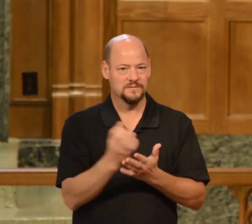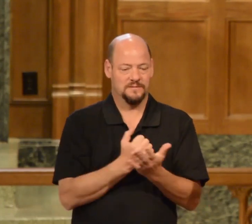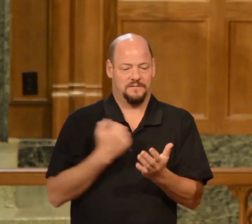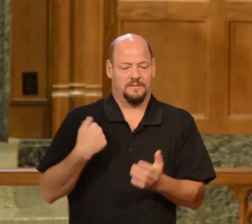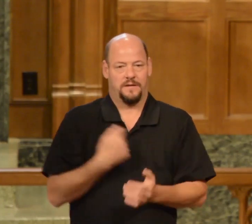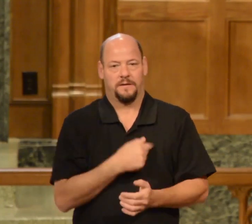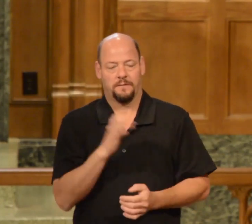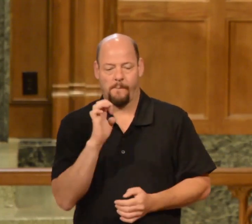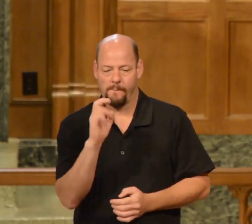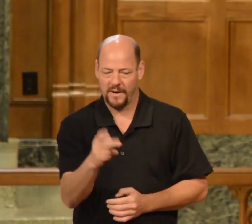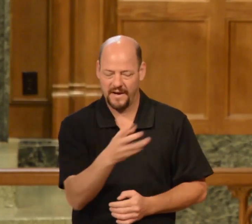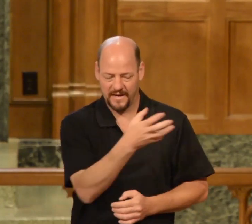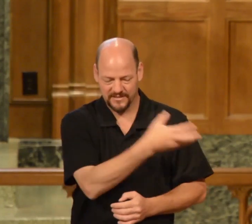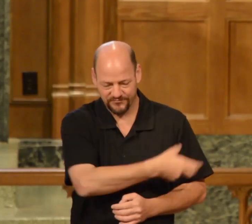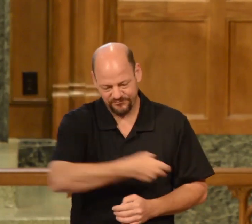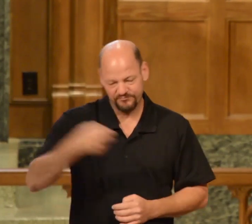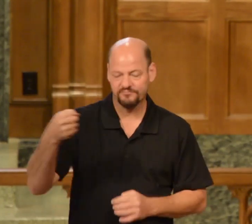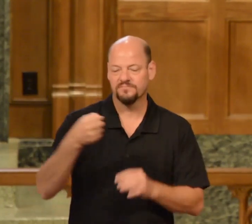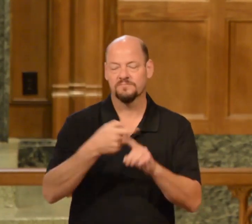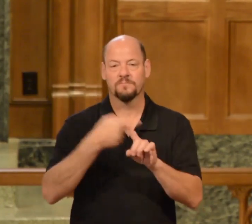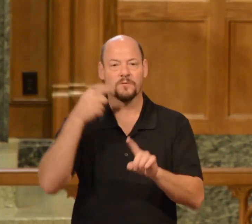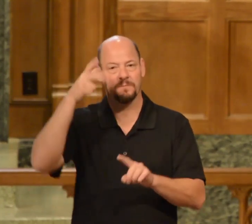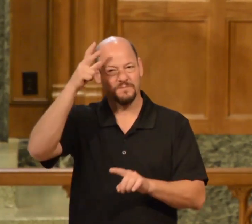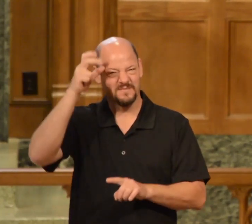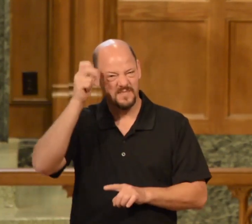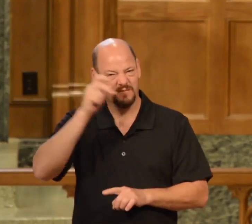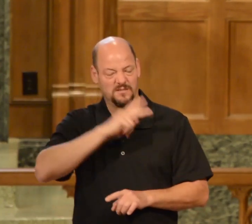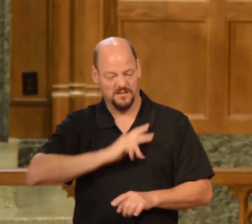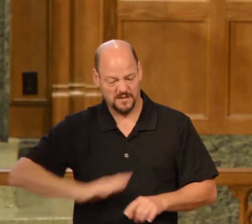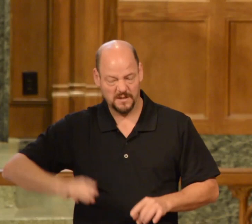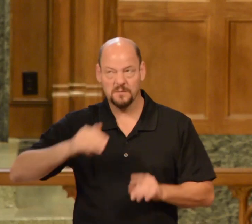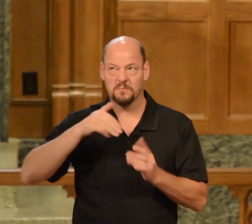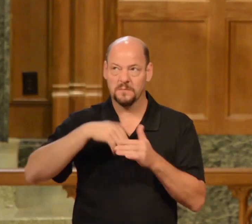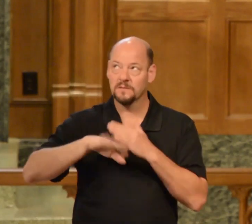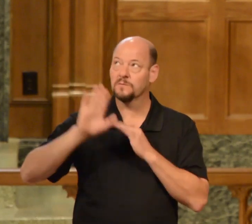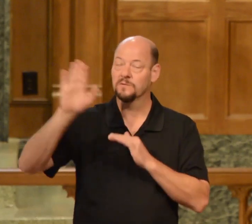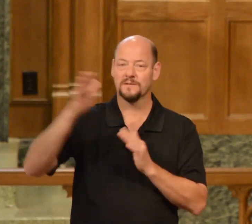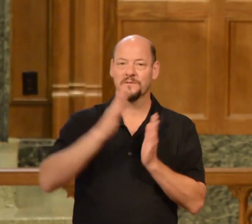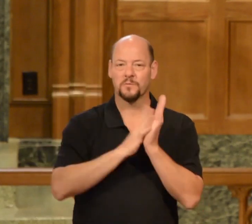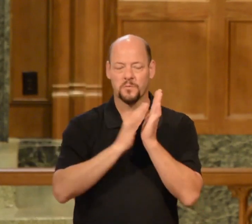transfer us from the kingdom of darkness to the kingdom of his glorious light.